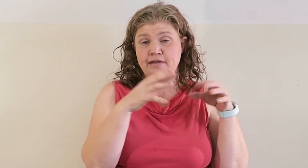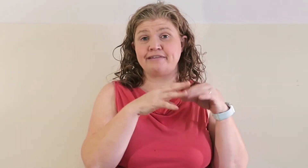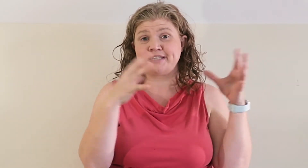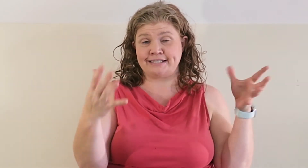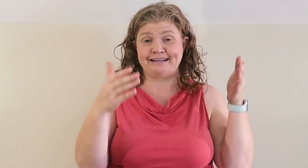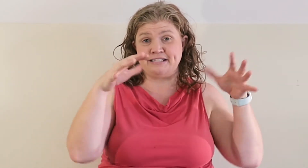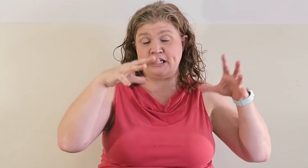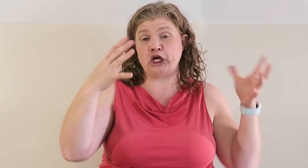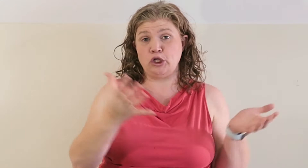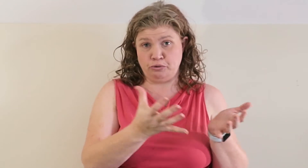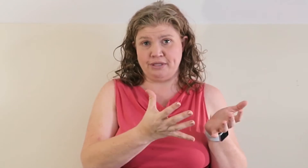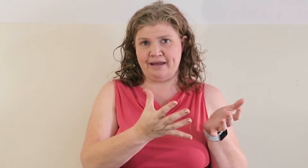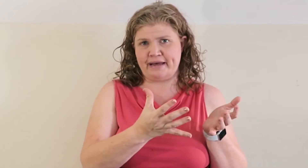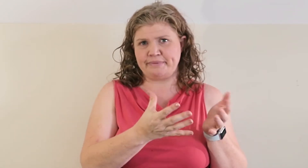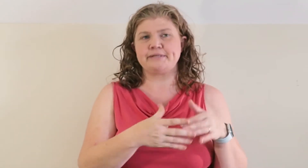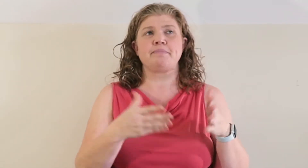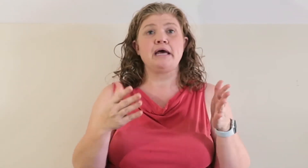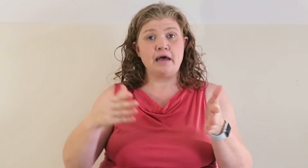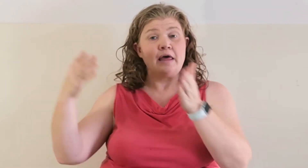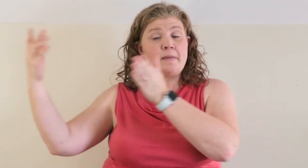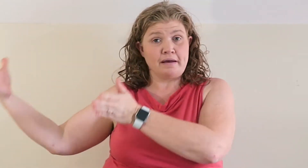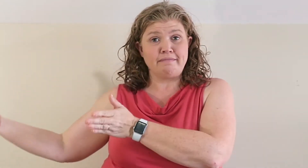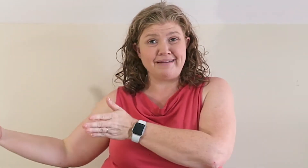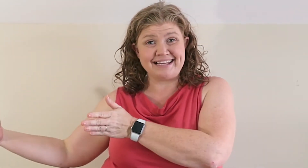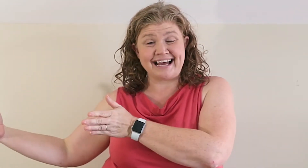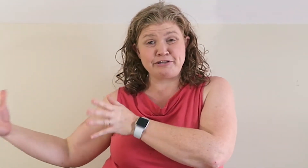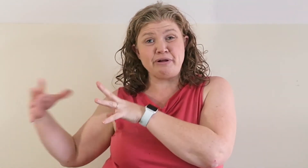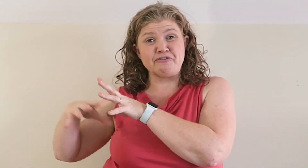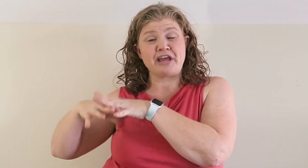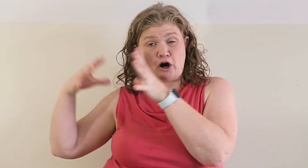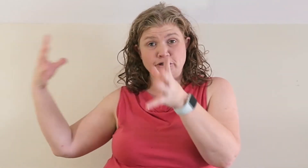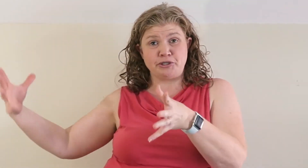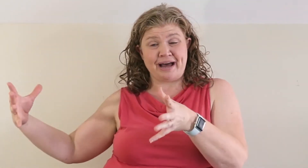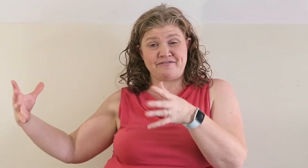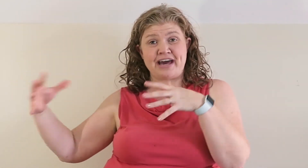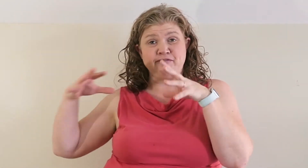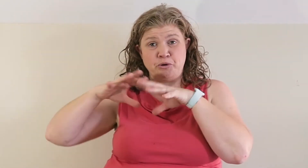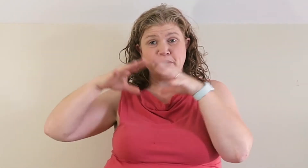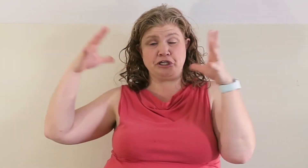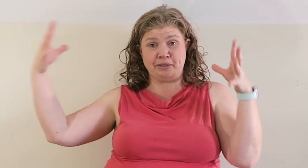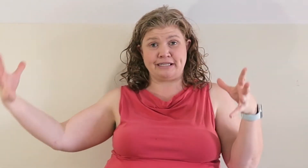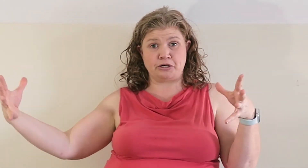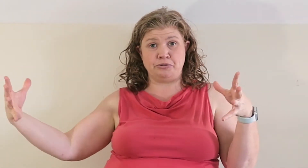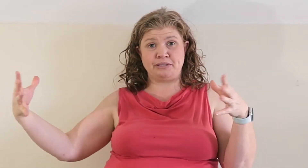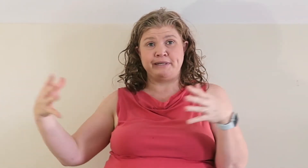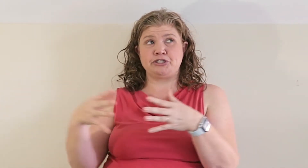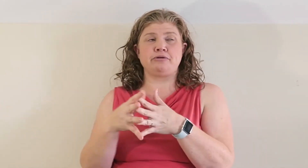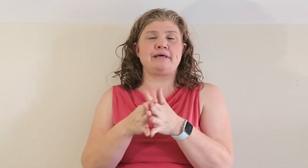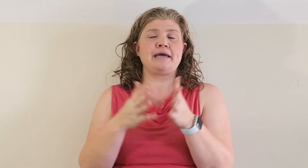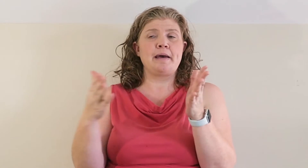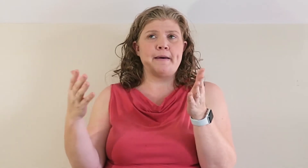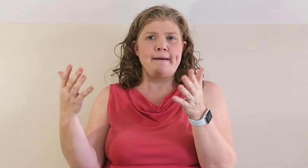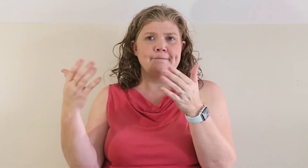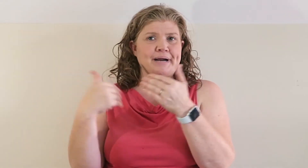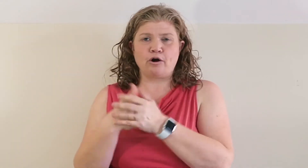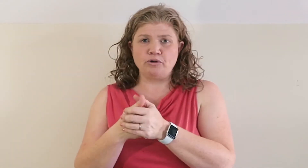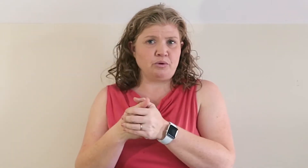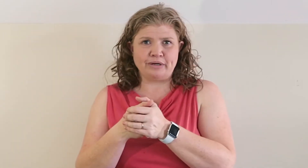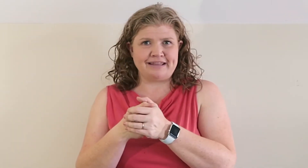they have science classes that include the labs. At the high school level, they also have that if you want to do it as like a two semester thing, but I only wanted